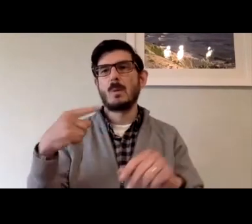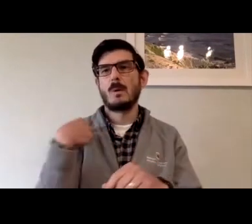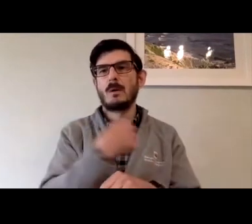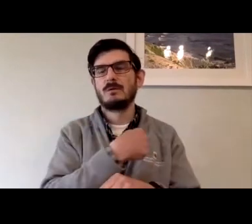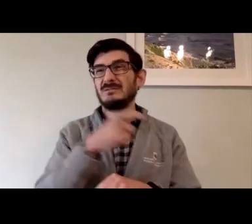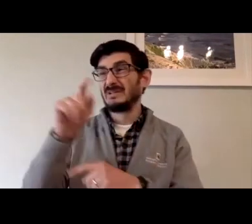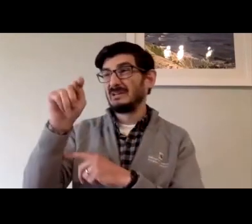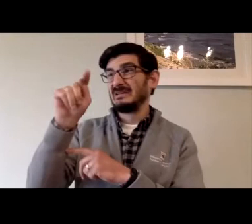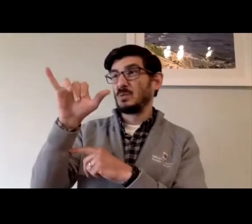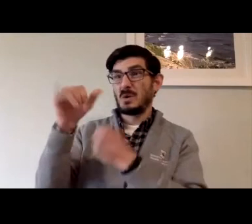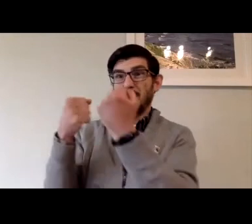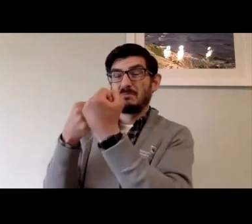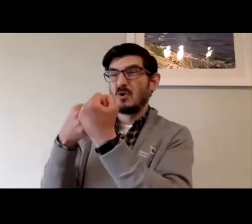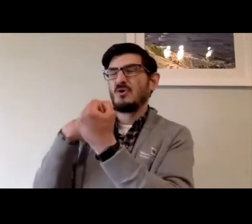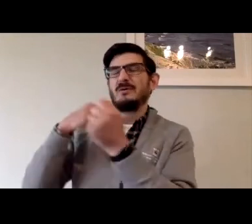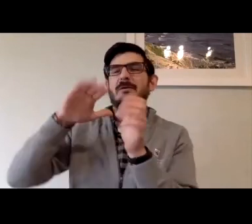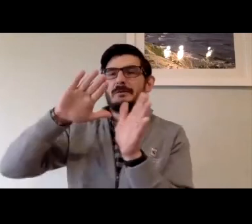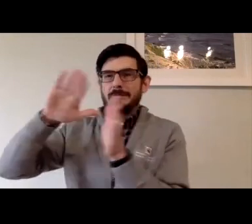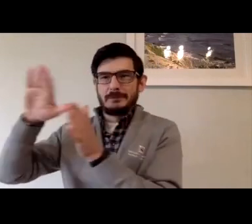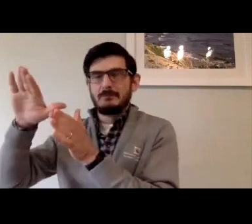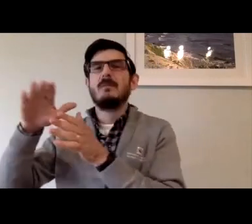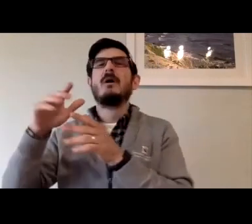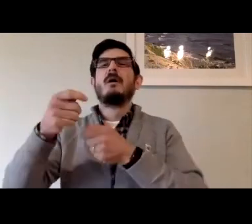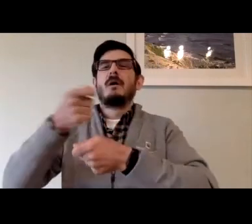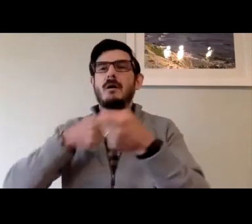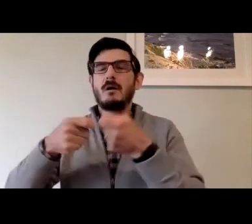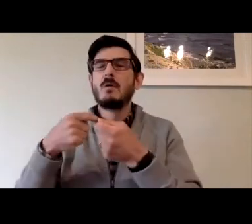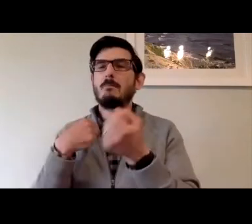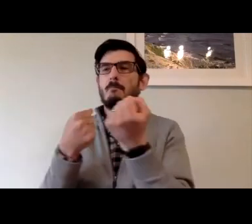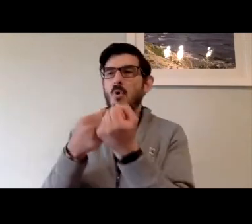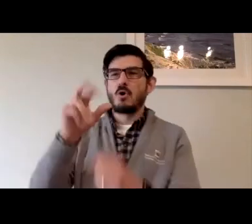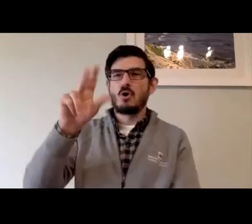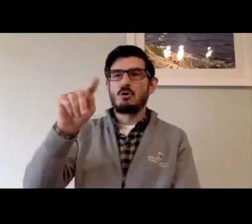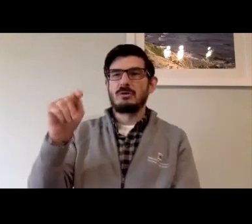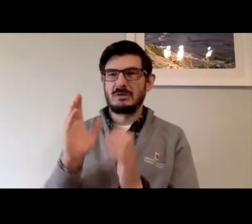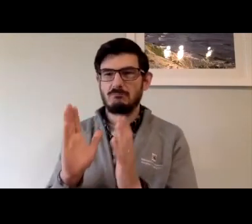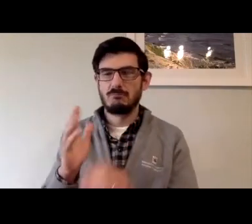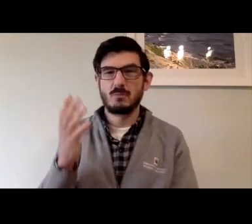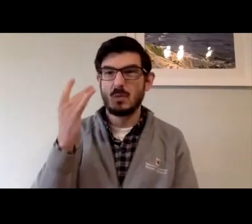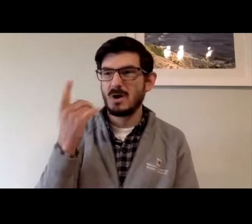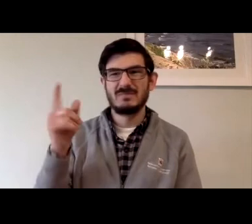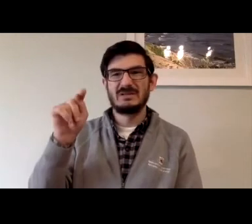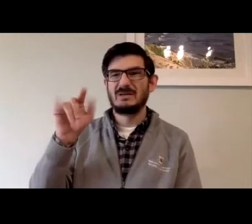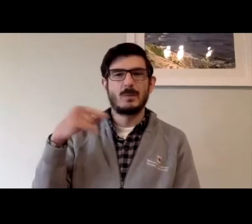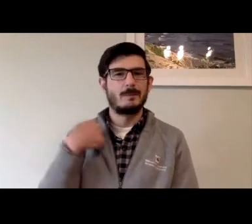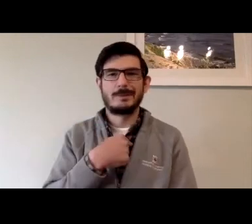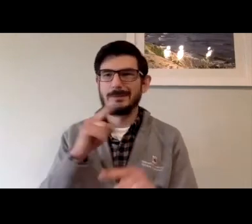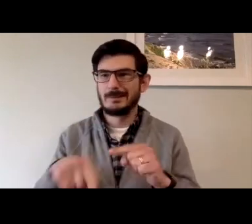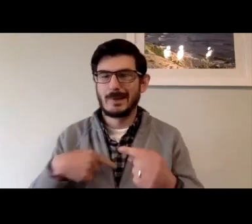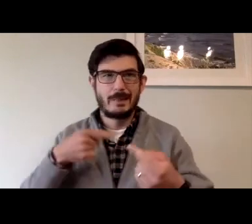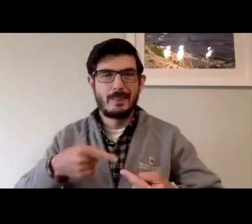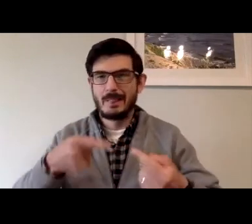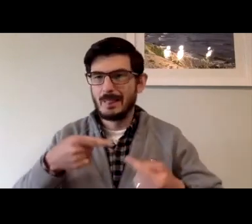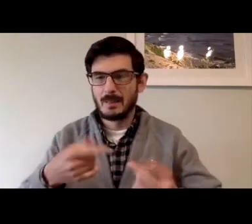if they would not allow the TTY support to be sunset in favor of RTT